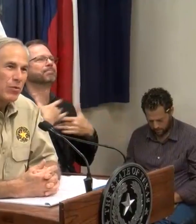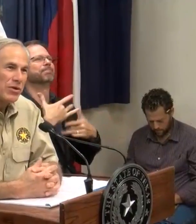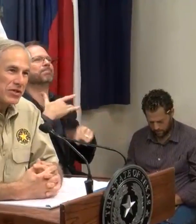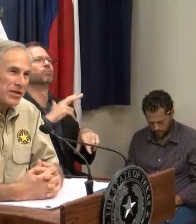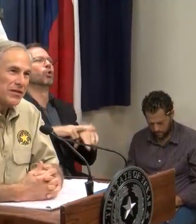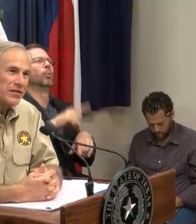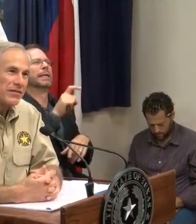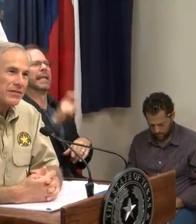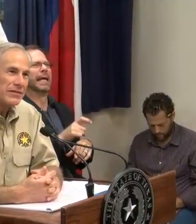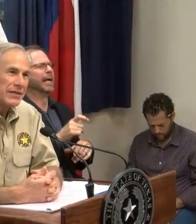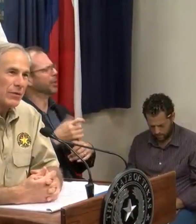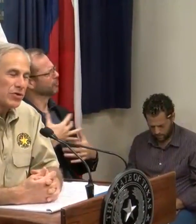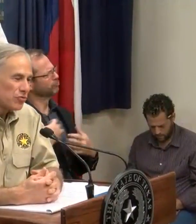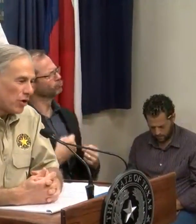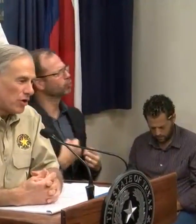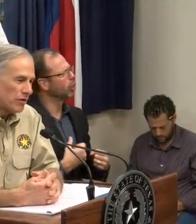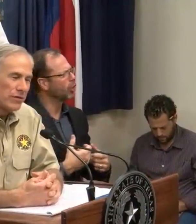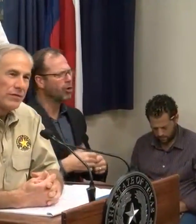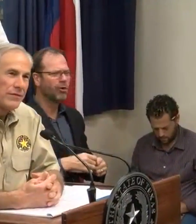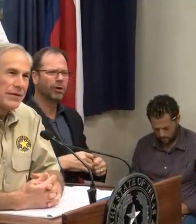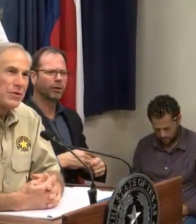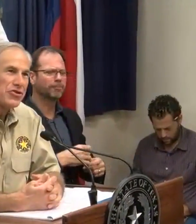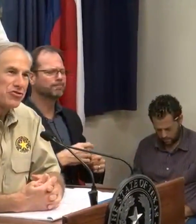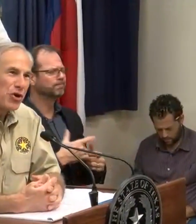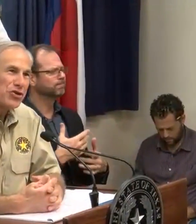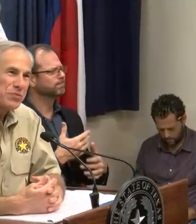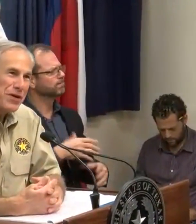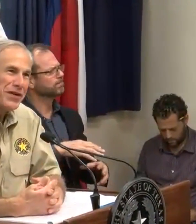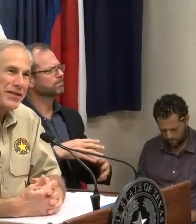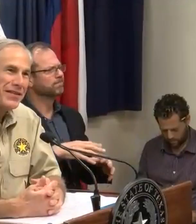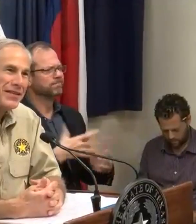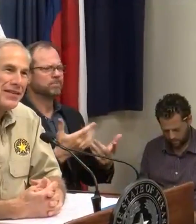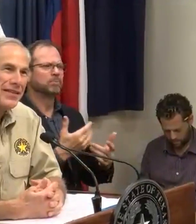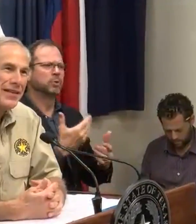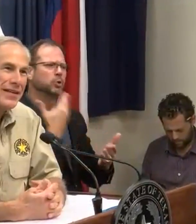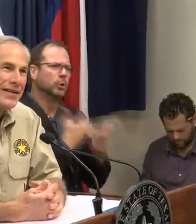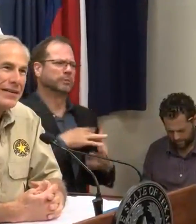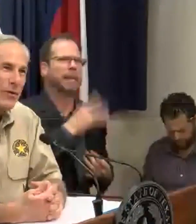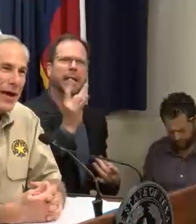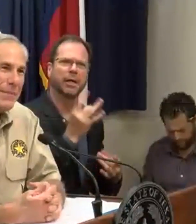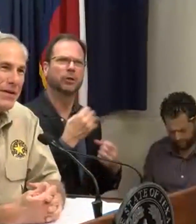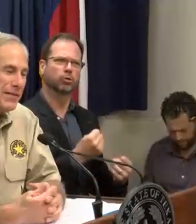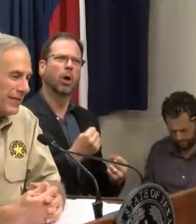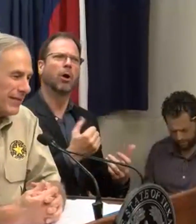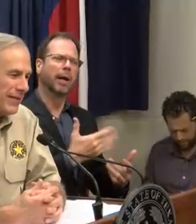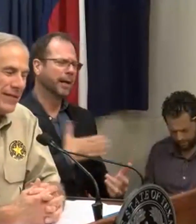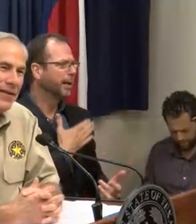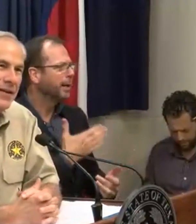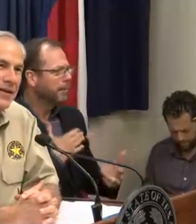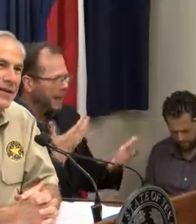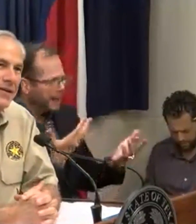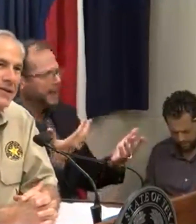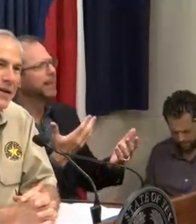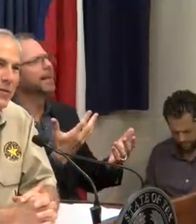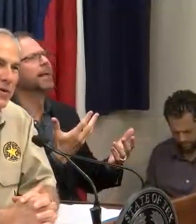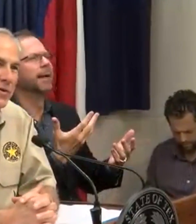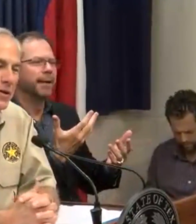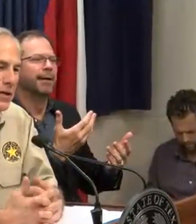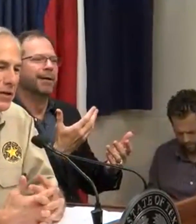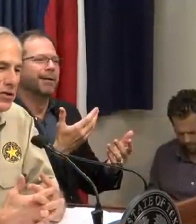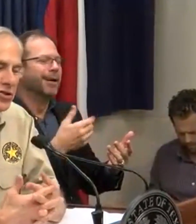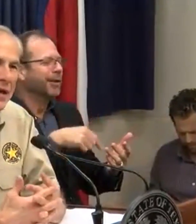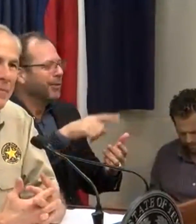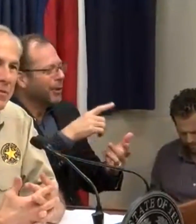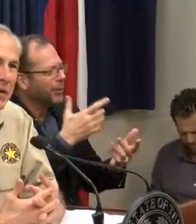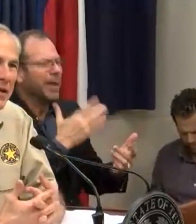They were resilient. They were strong. They were strong-spirited. They were happy. They were